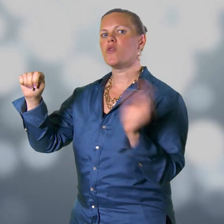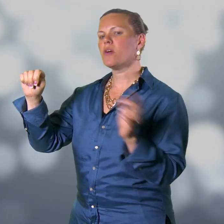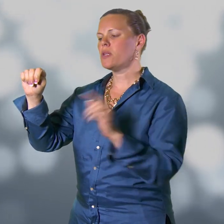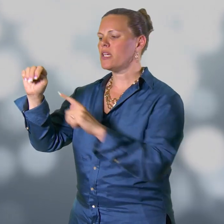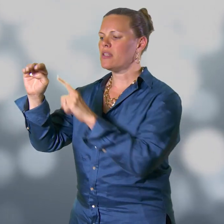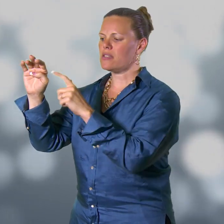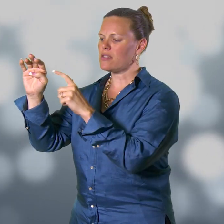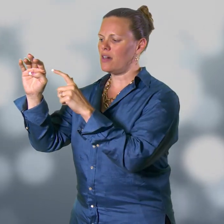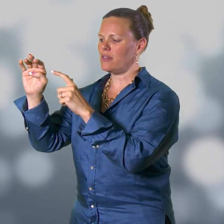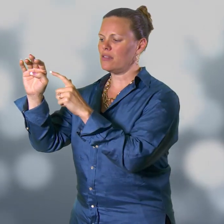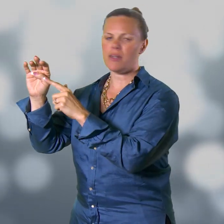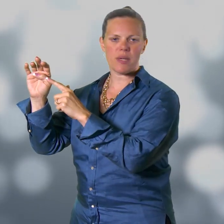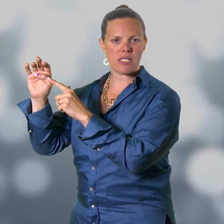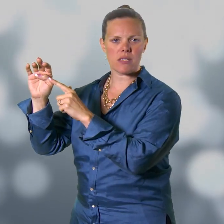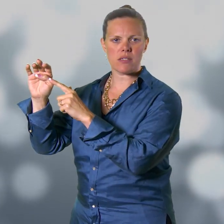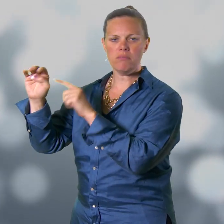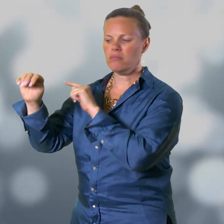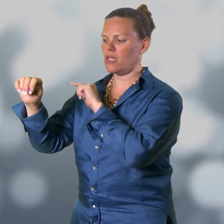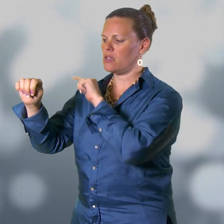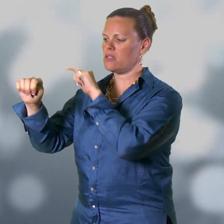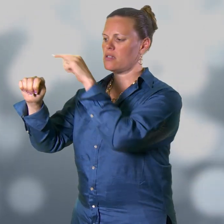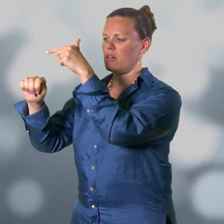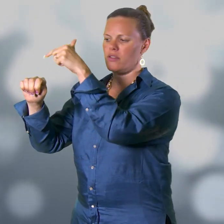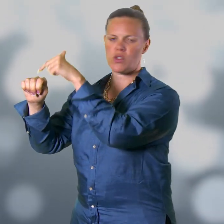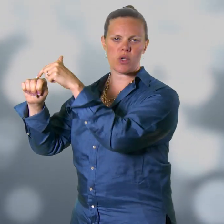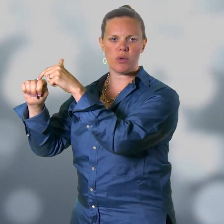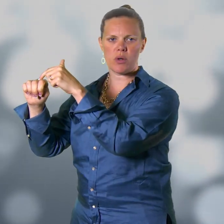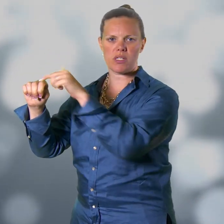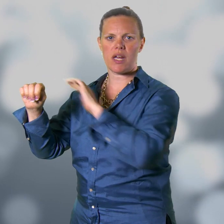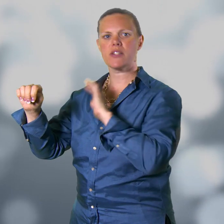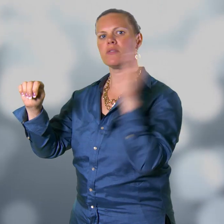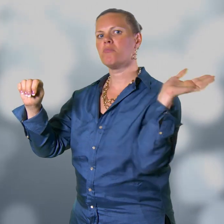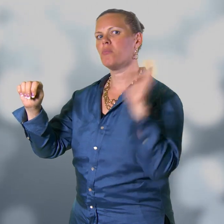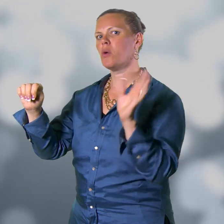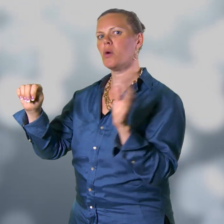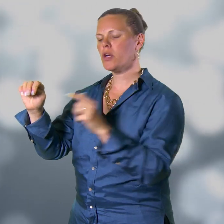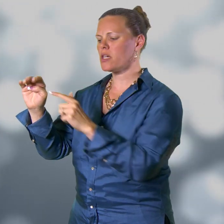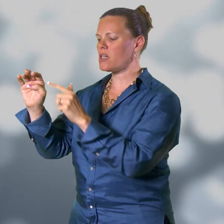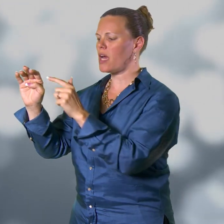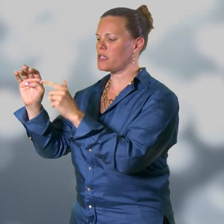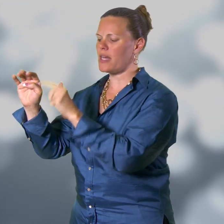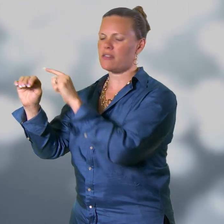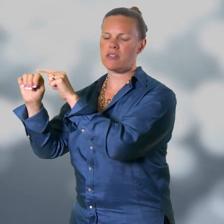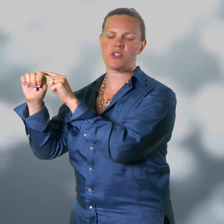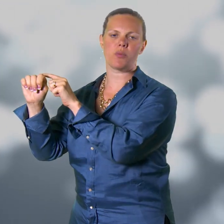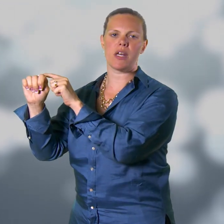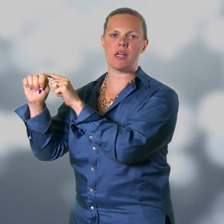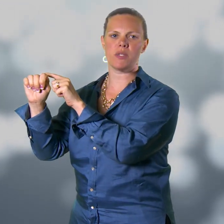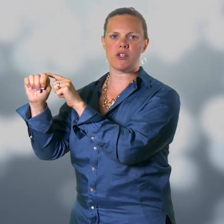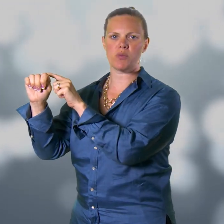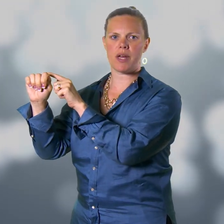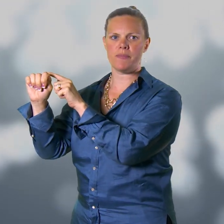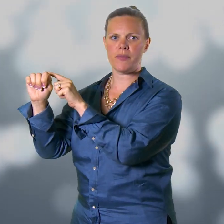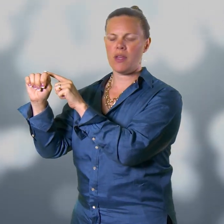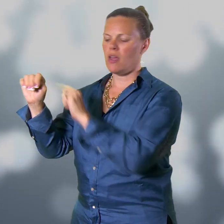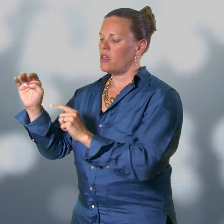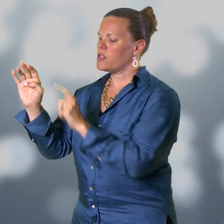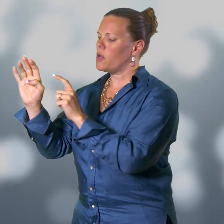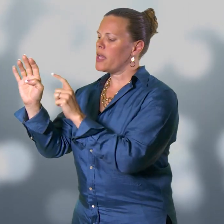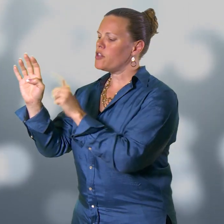Formally, this is called the limbic system, and this is called the cerebral cortex. But what we're going to talk is downstairs brain and upstairs brain. So in